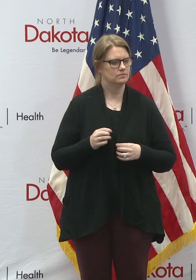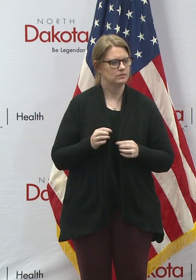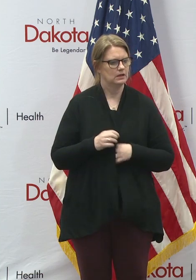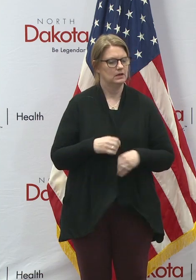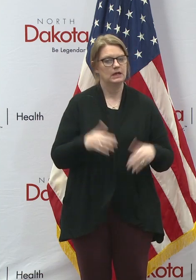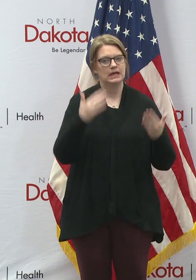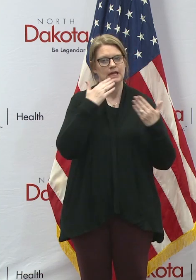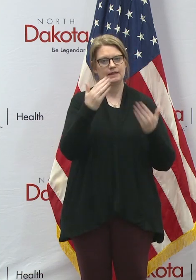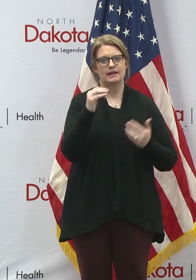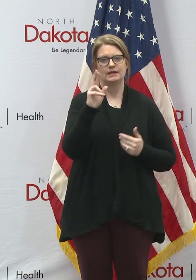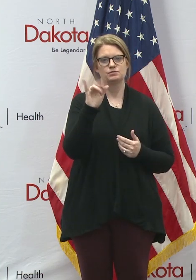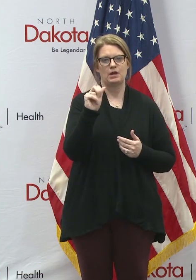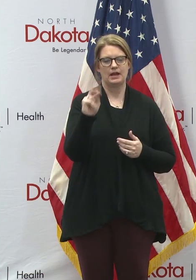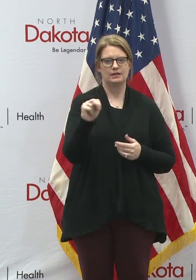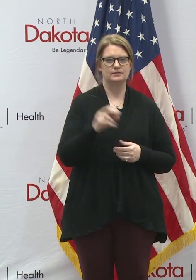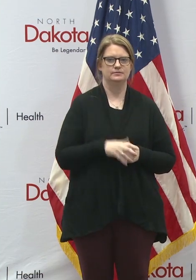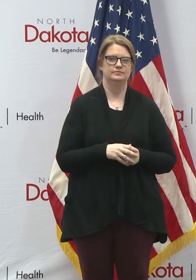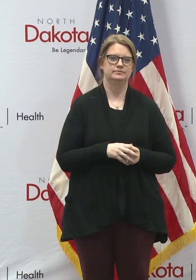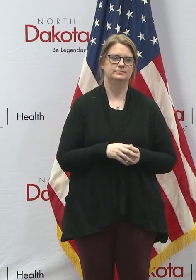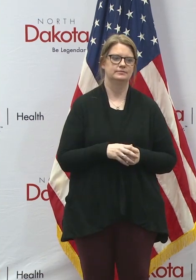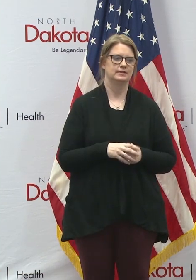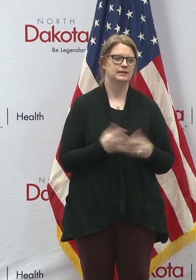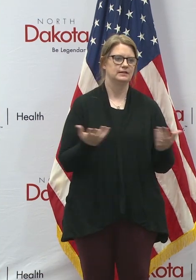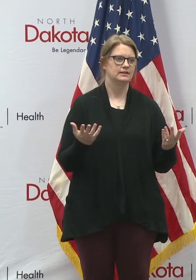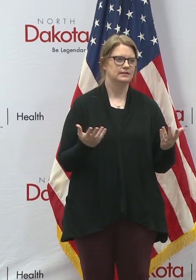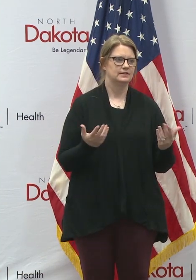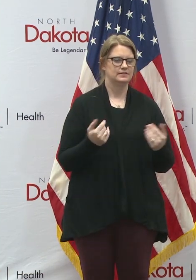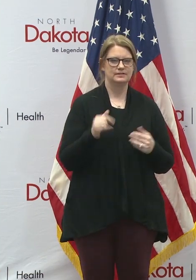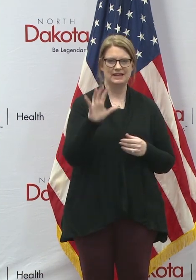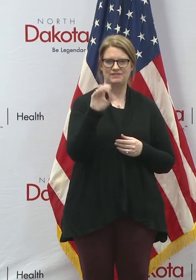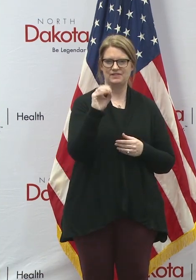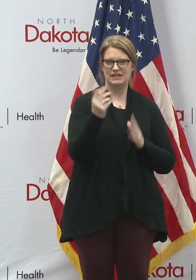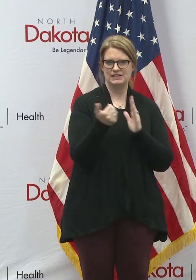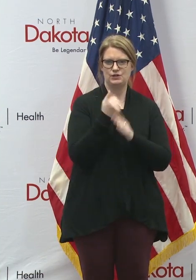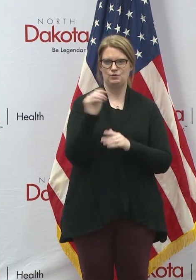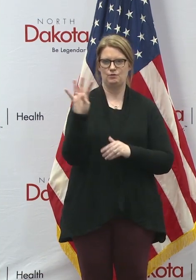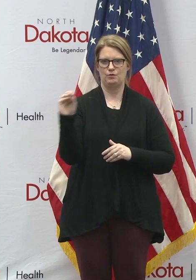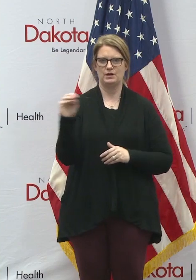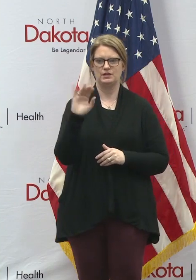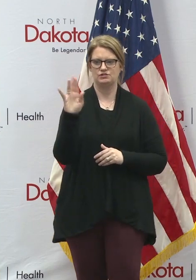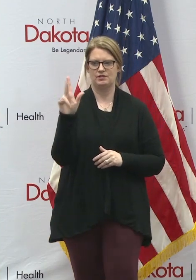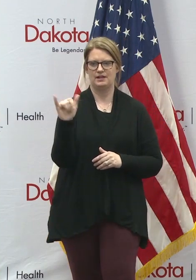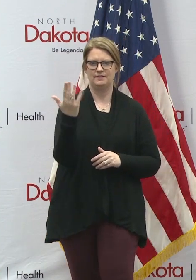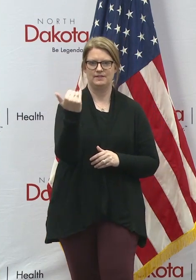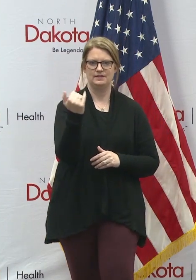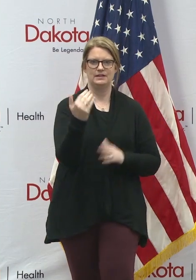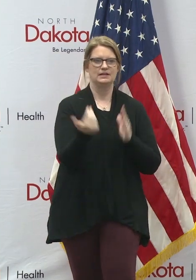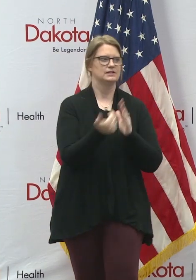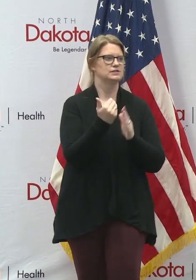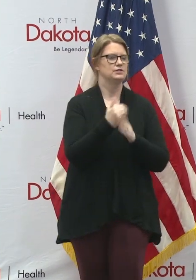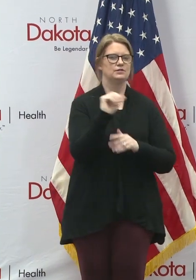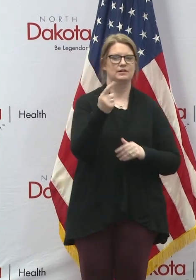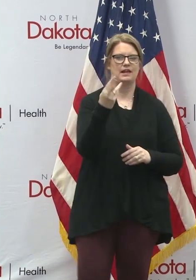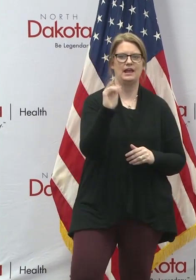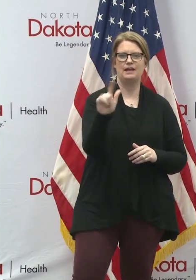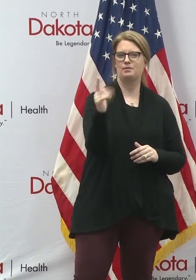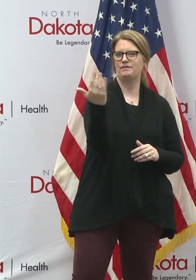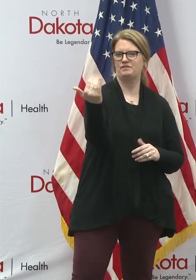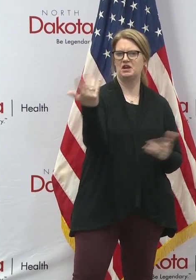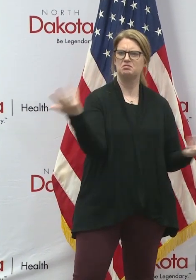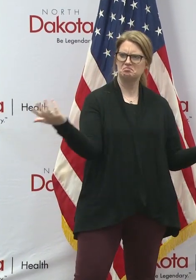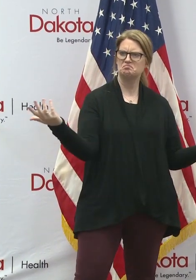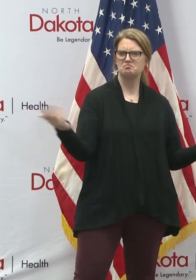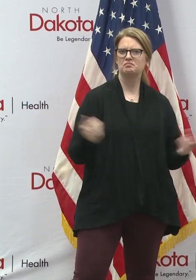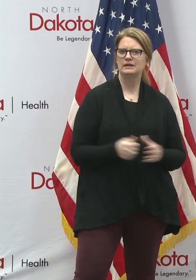Thanks, Ryan. guess the headline, you know, some people say 50 is the new 40. July 15th is the new April 15th. So that's